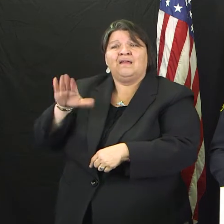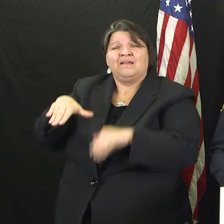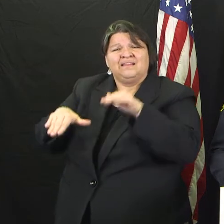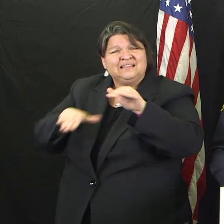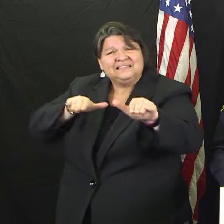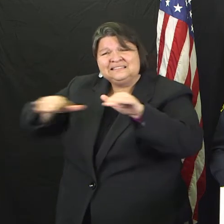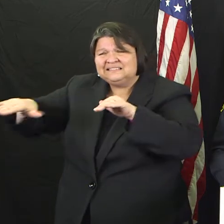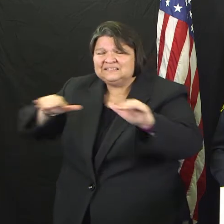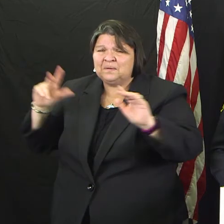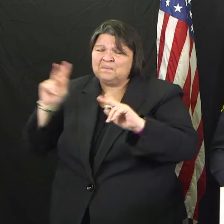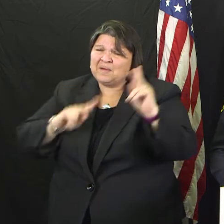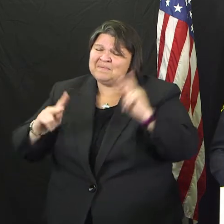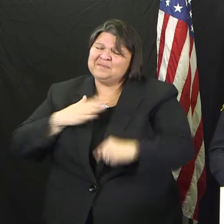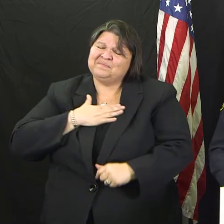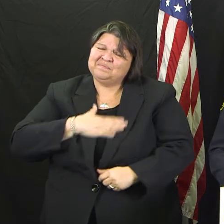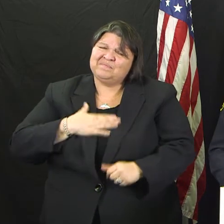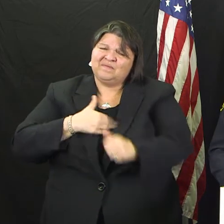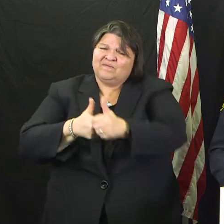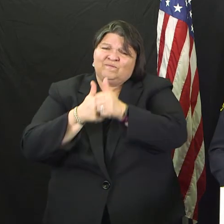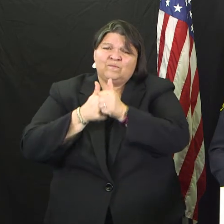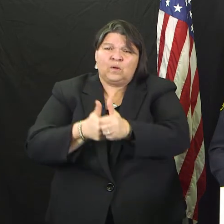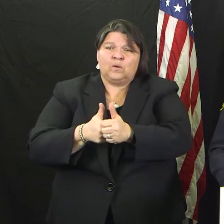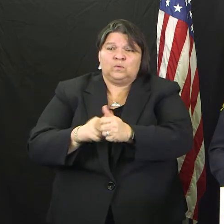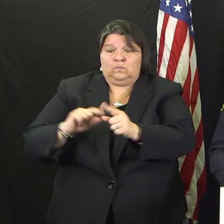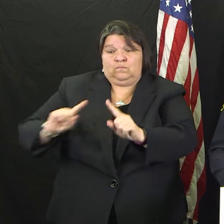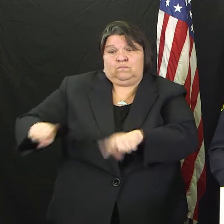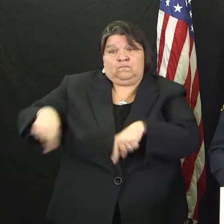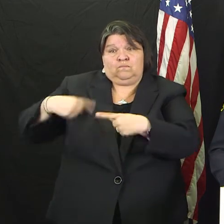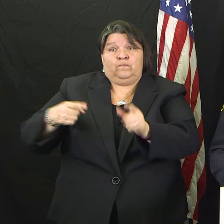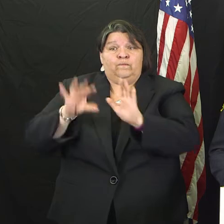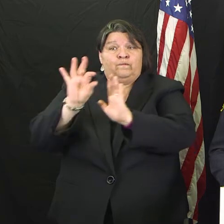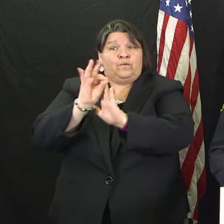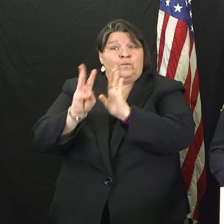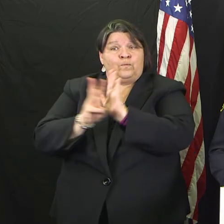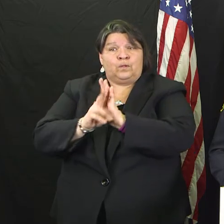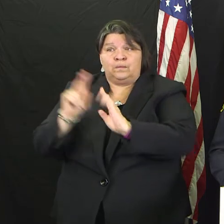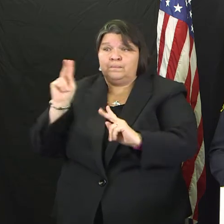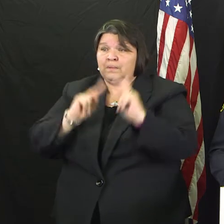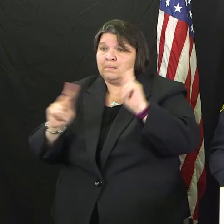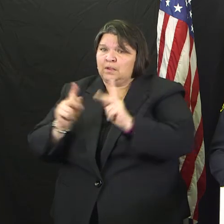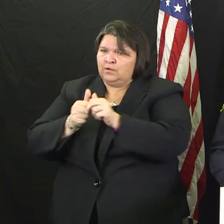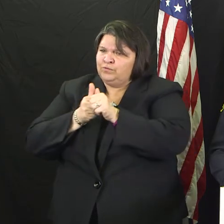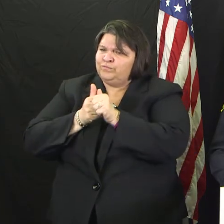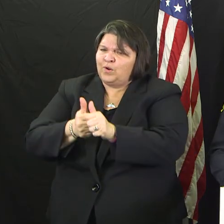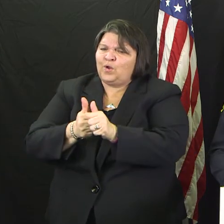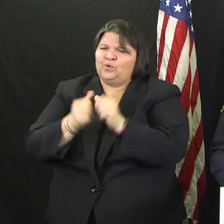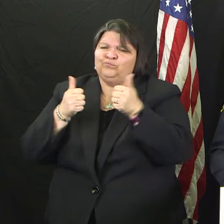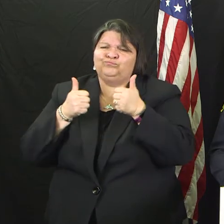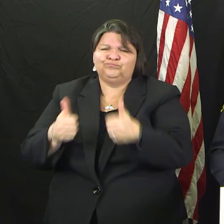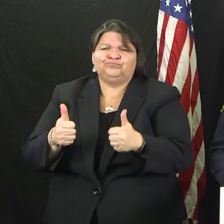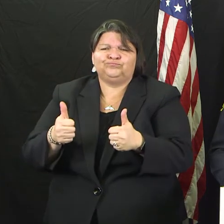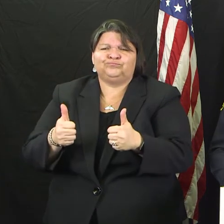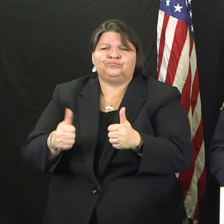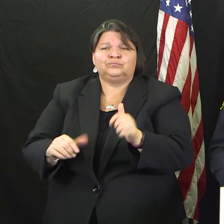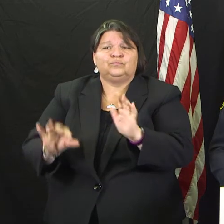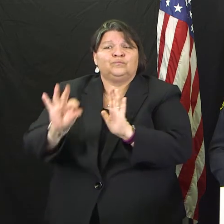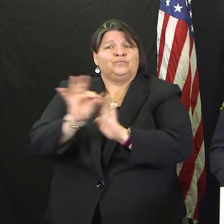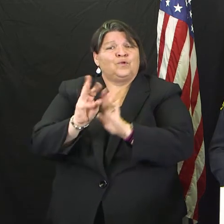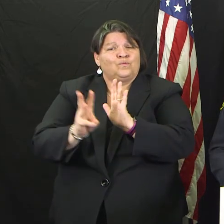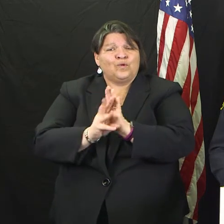citizens and residents of Fort Worth. When we ask them to do something, they step up and do it, and we appreciate that.